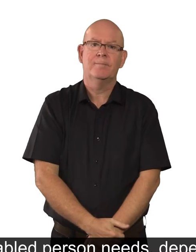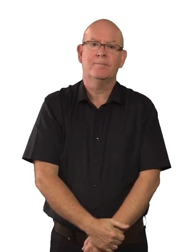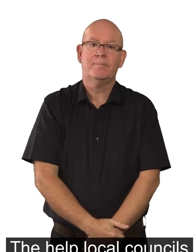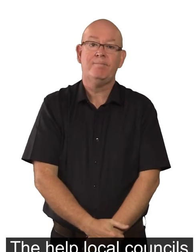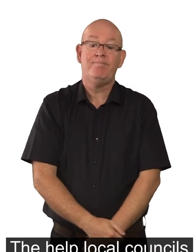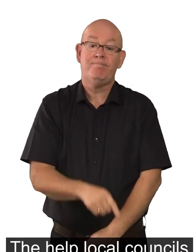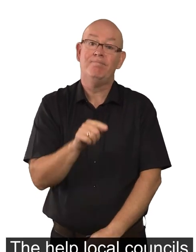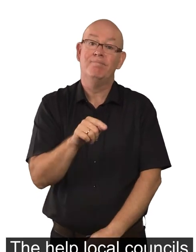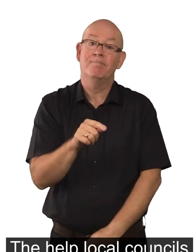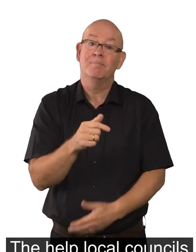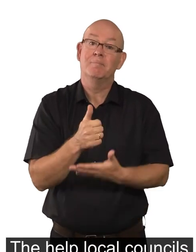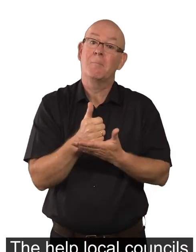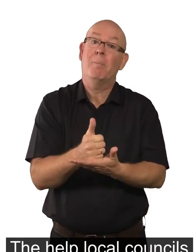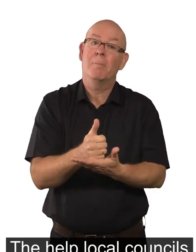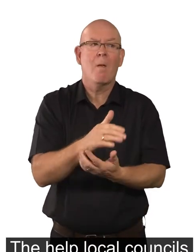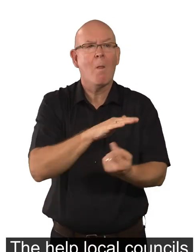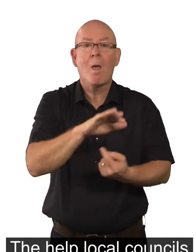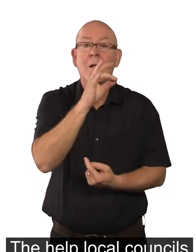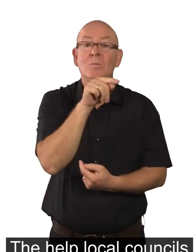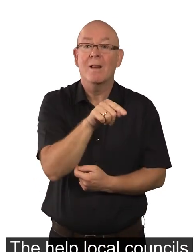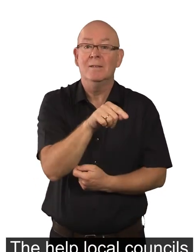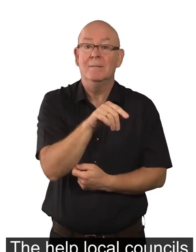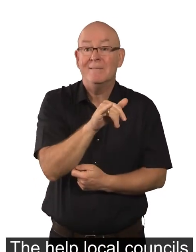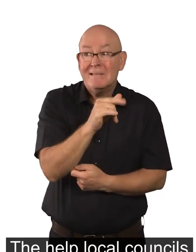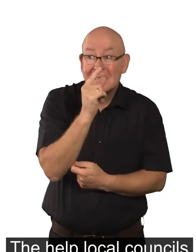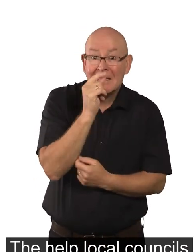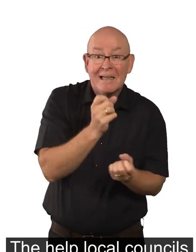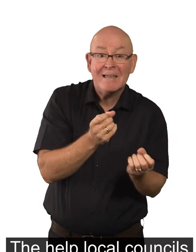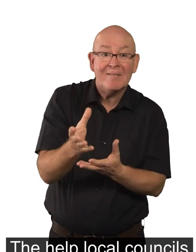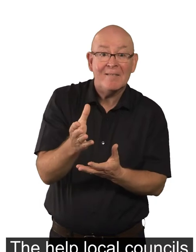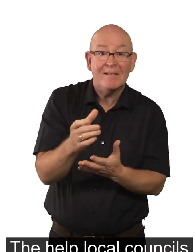The help local councils might give to disabled people include